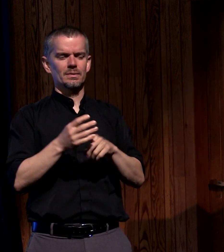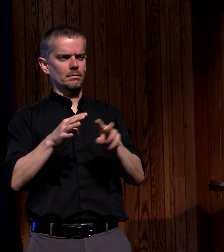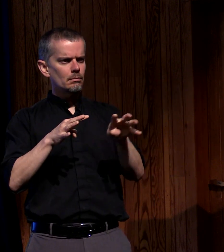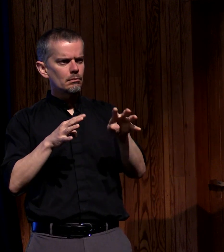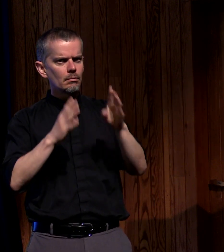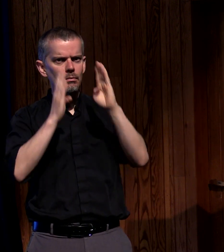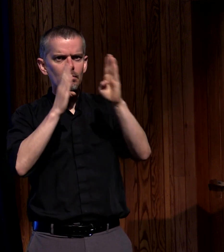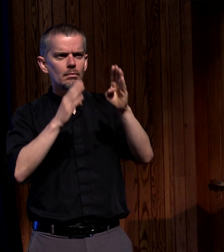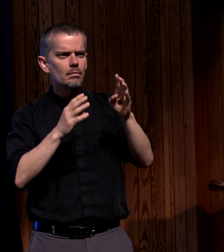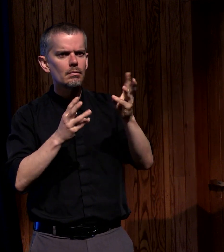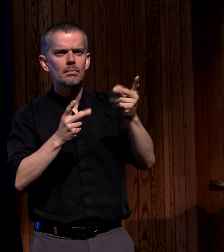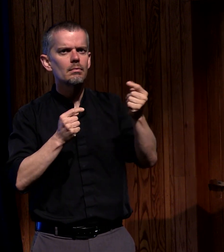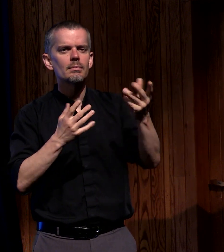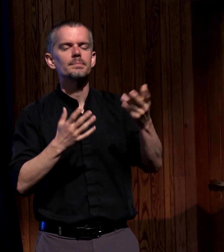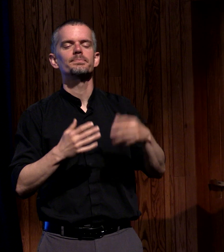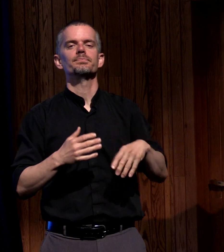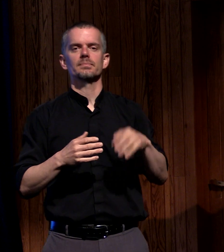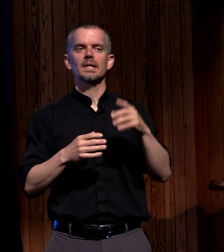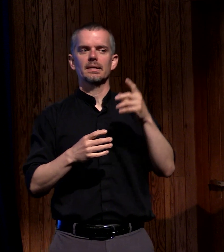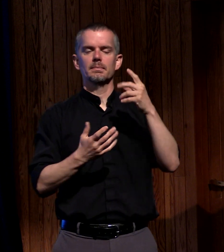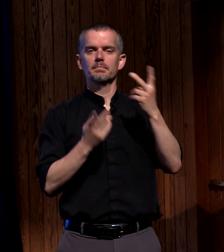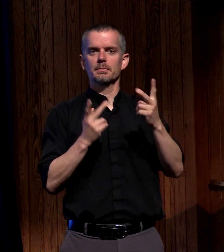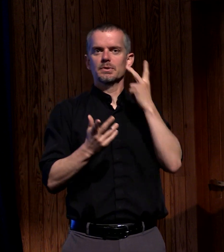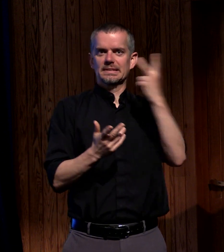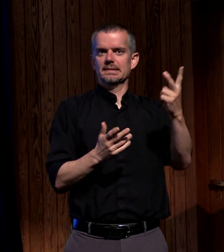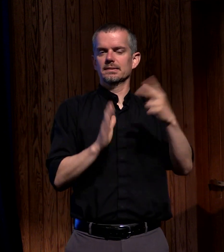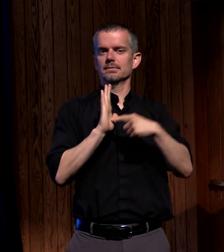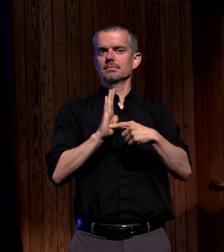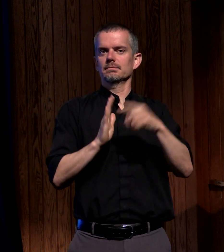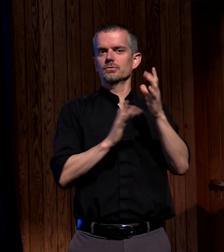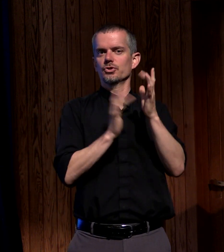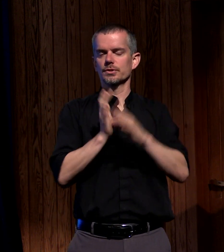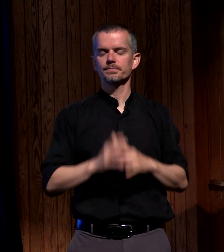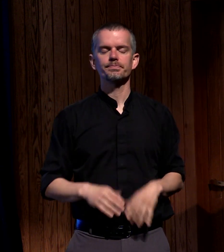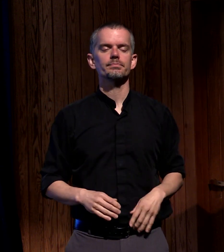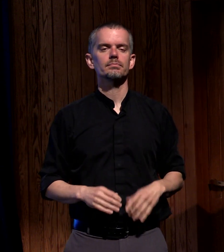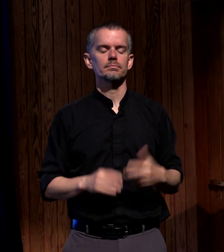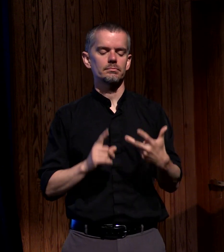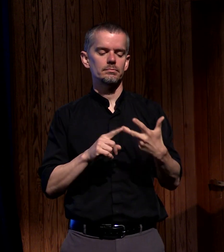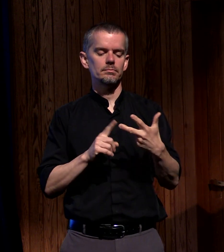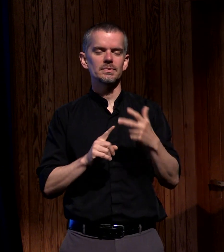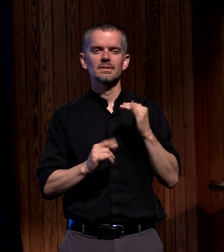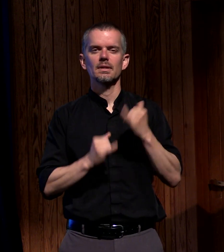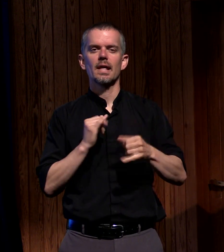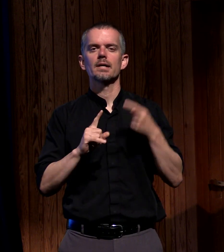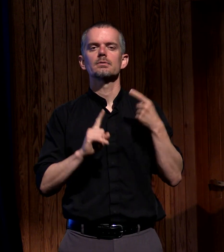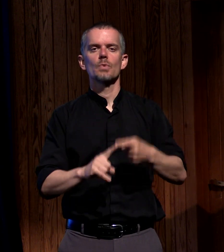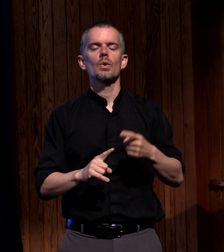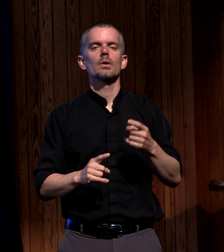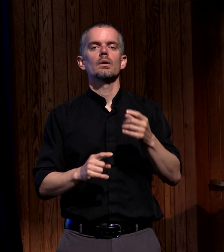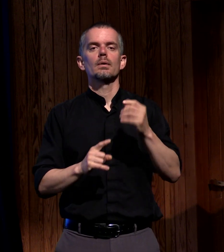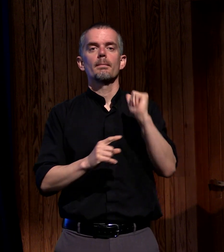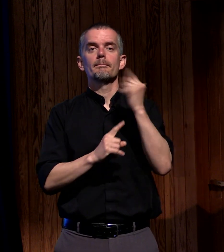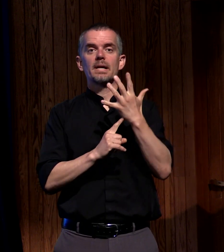and the last thing we see here on Pentecost is the spirit celebrates diversity while guiding in unity